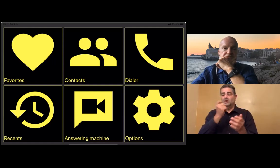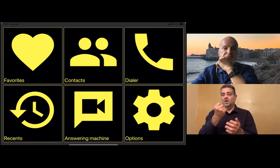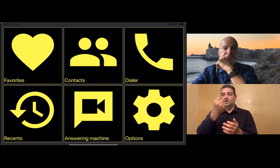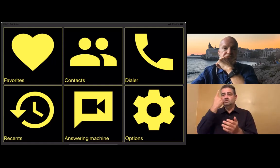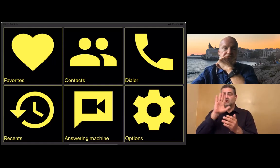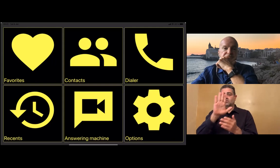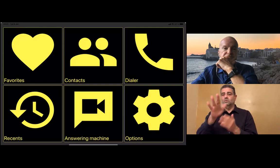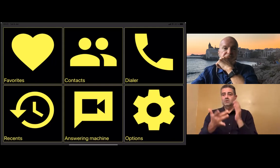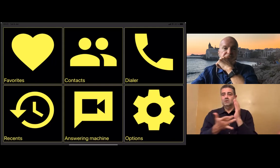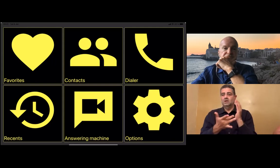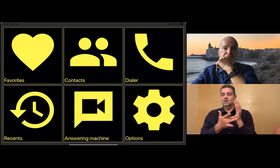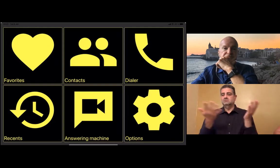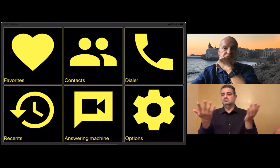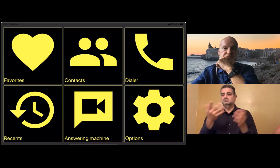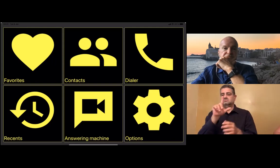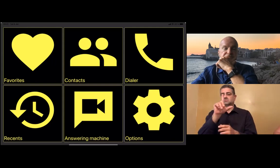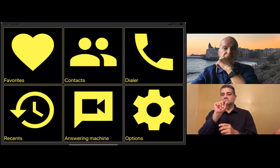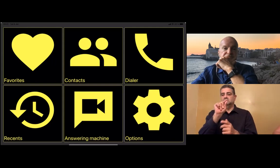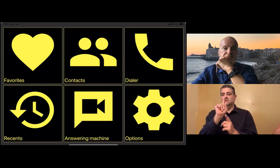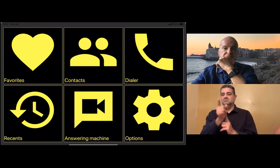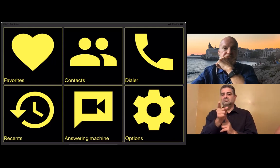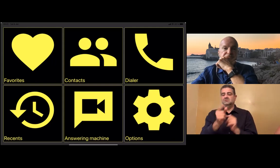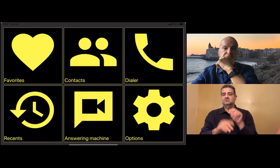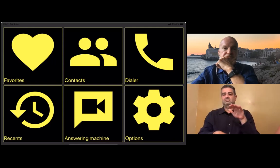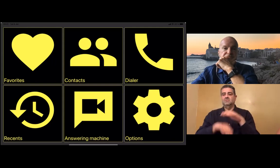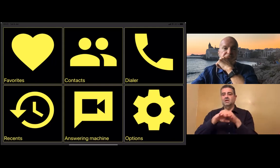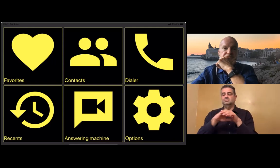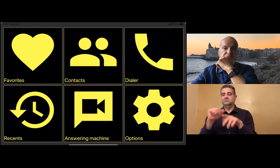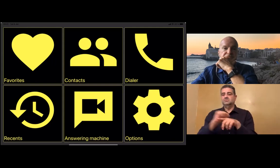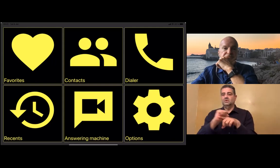set up and what we've thought about in establishing it.